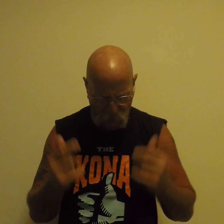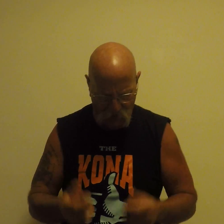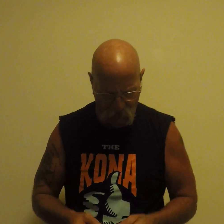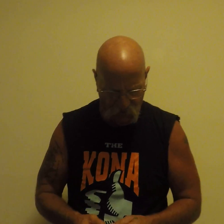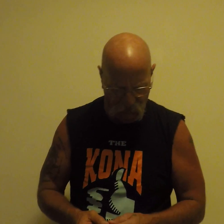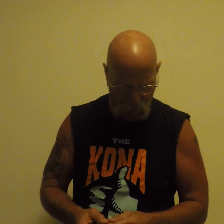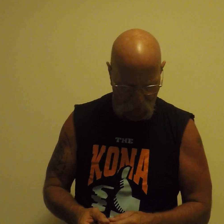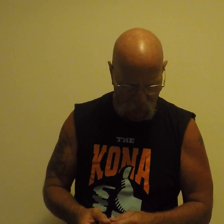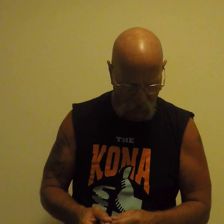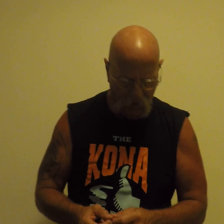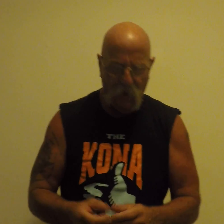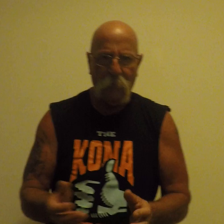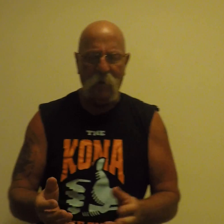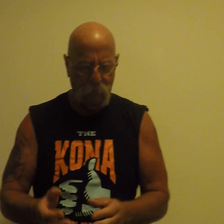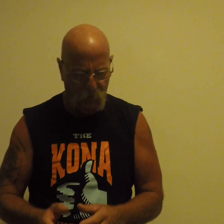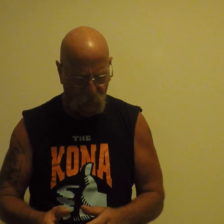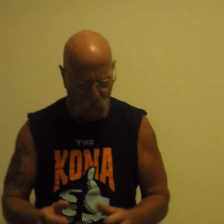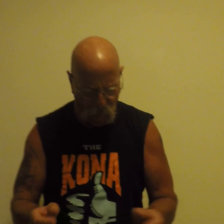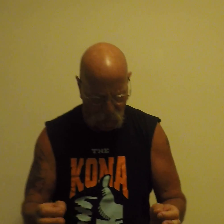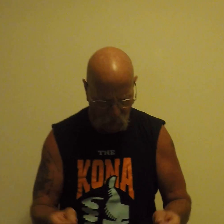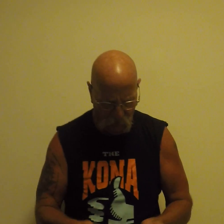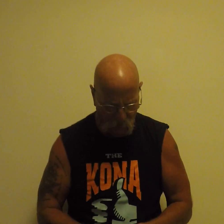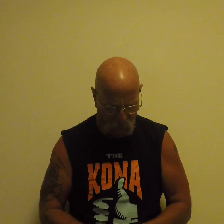strategies around is the new technology.